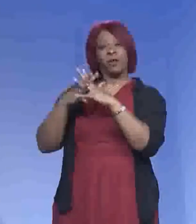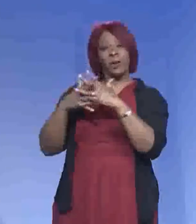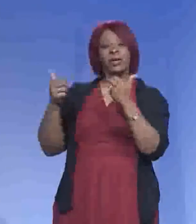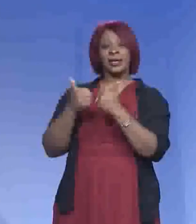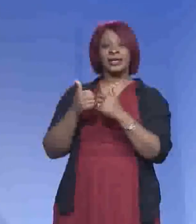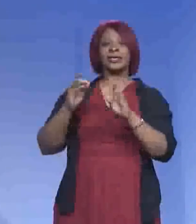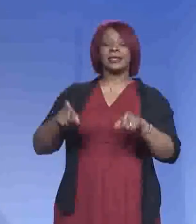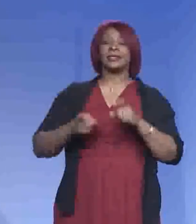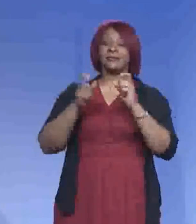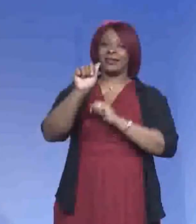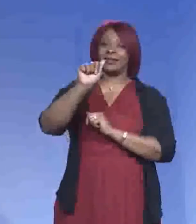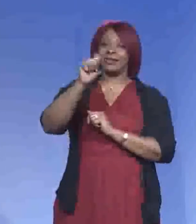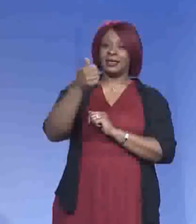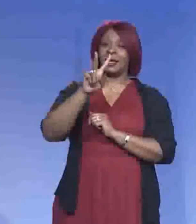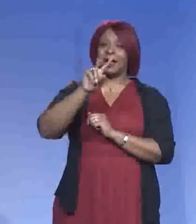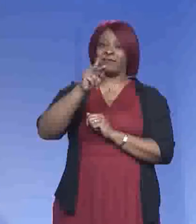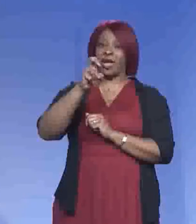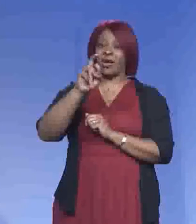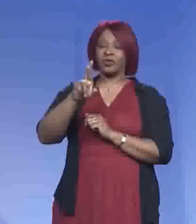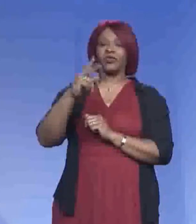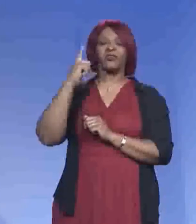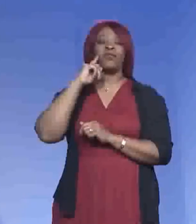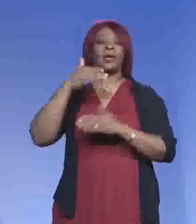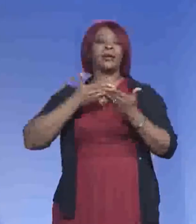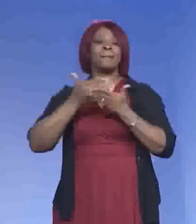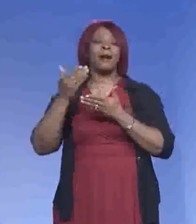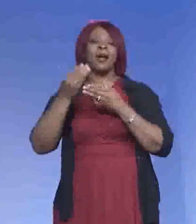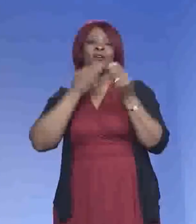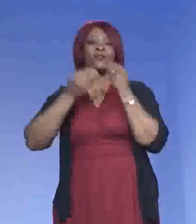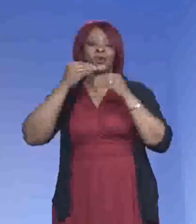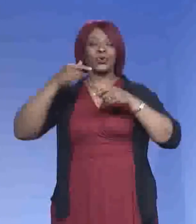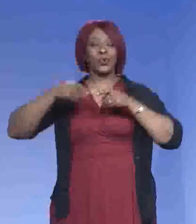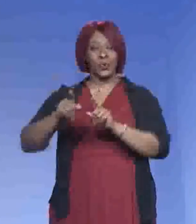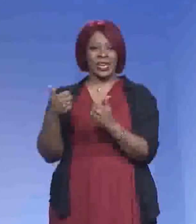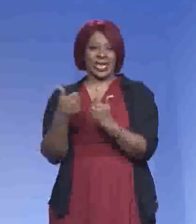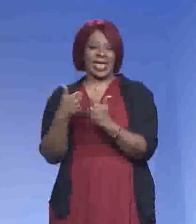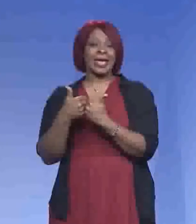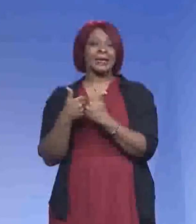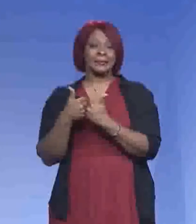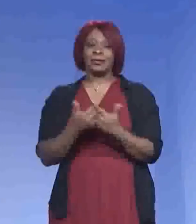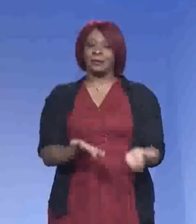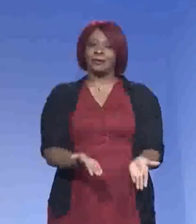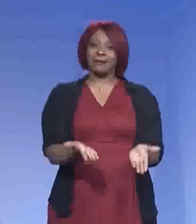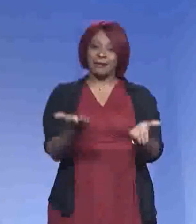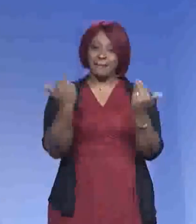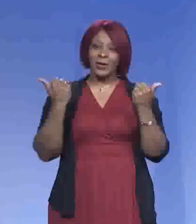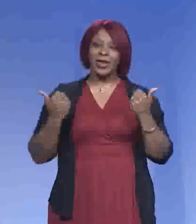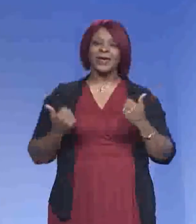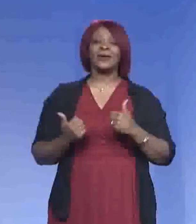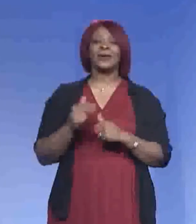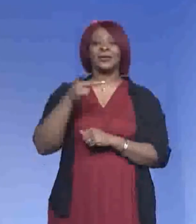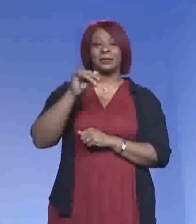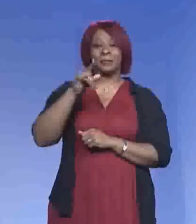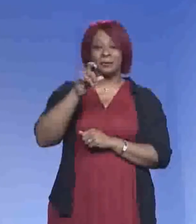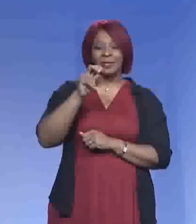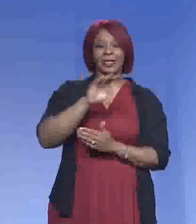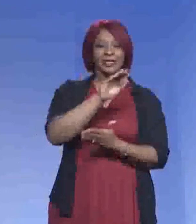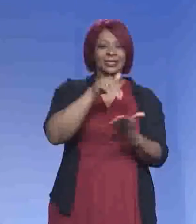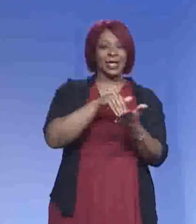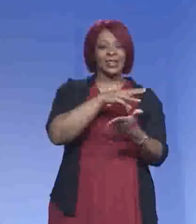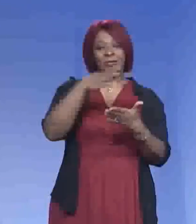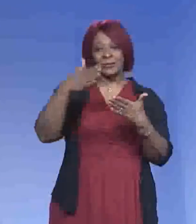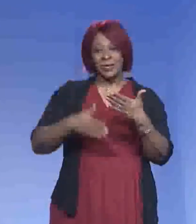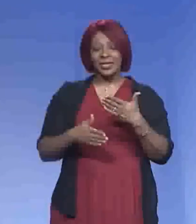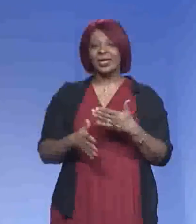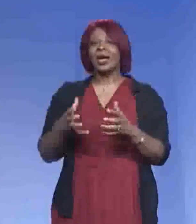you'll be given a $10 voucher towards concessions to be used at the game. So come on out to the Pipkin site this